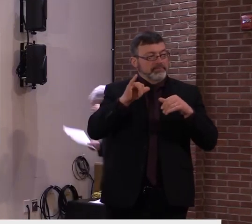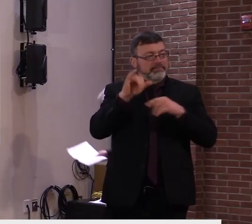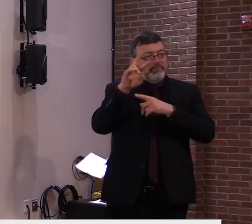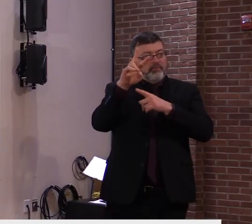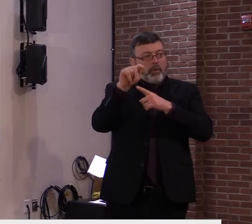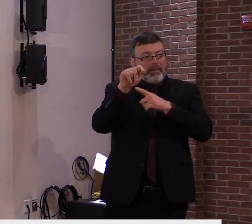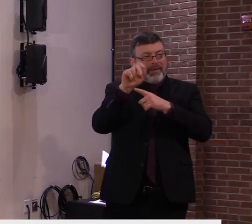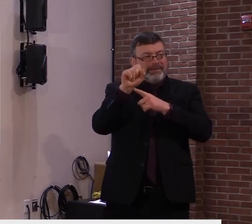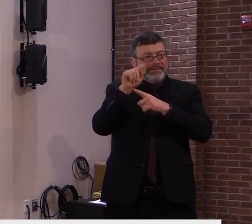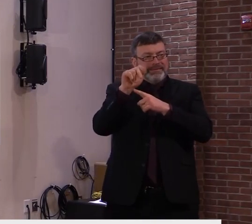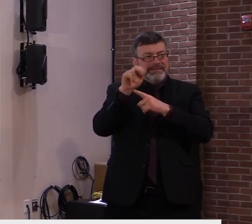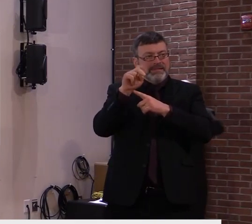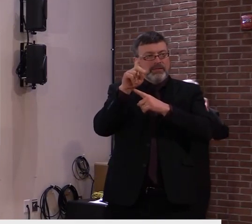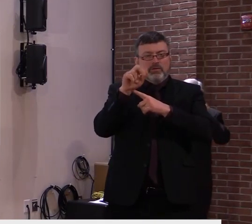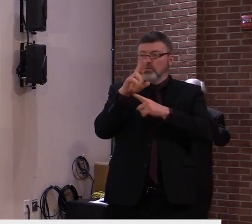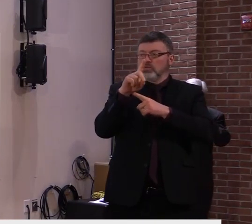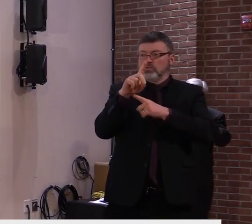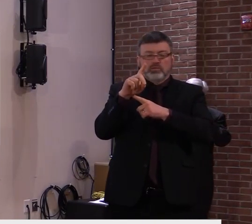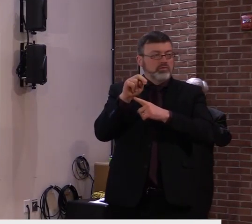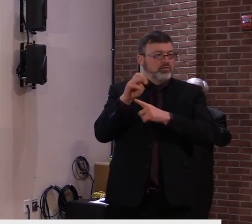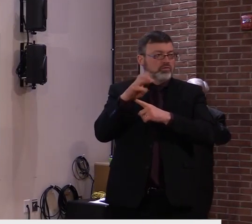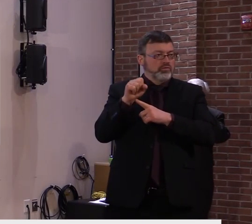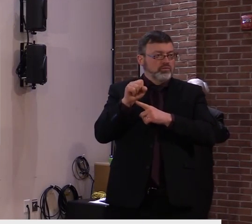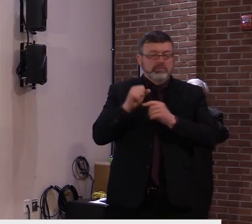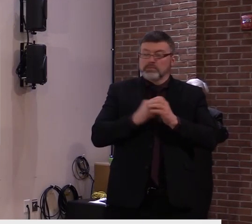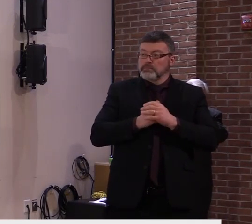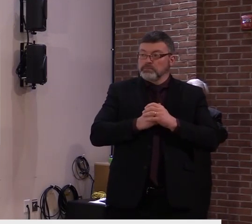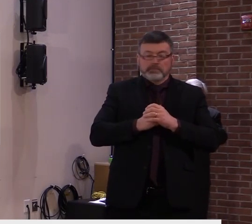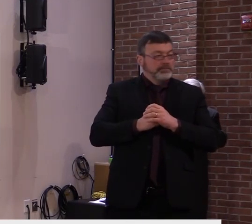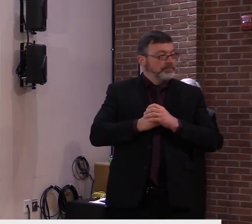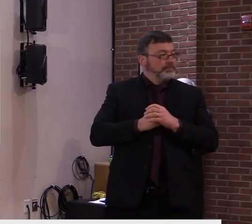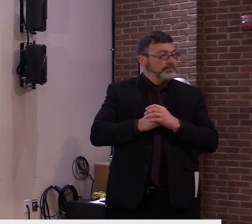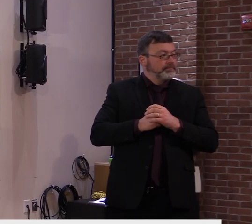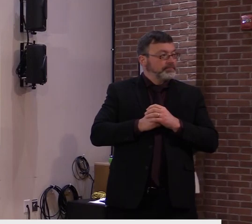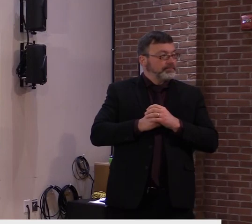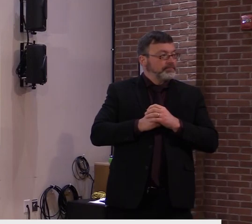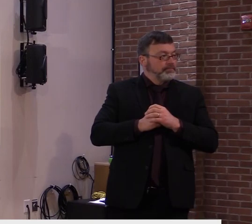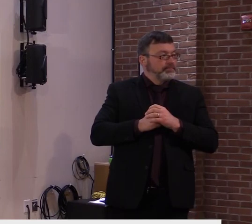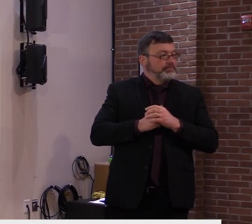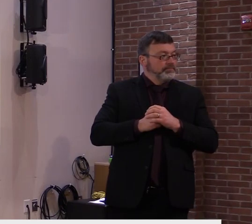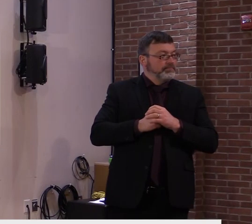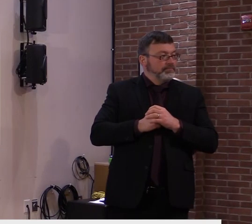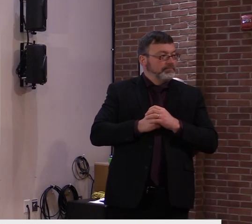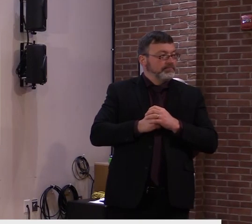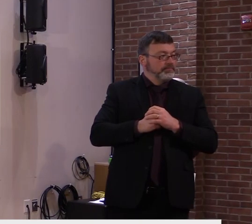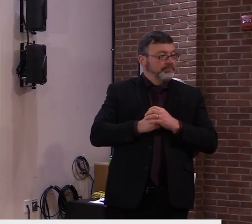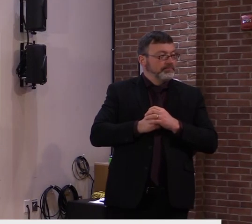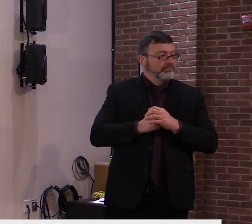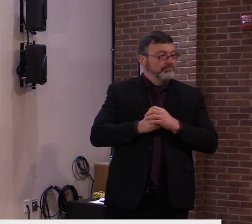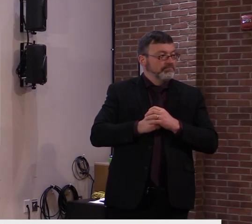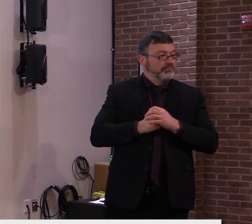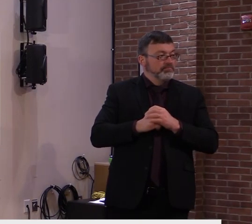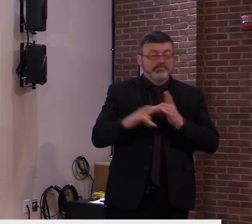Tom, Vermont Standard. Thank you. Thank you. Can you hear me? We can.